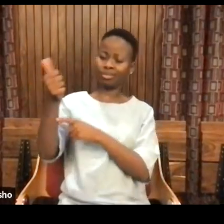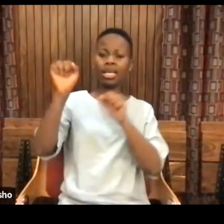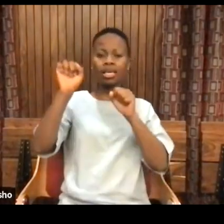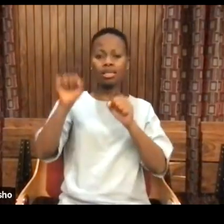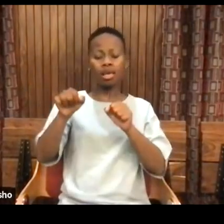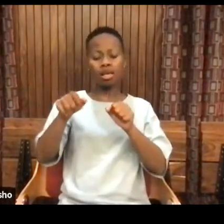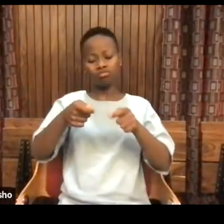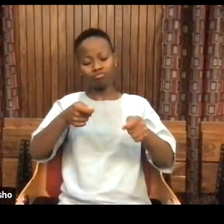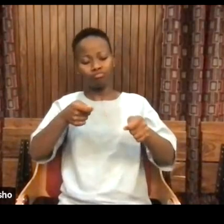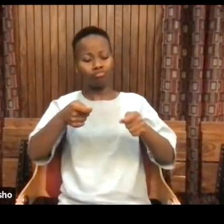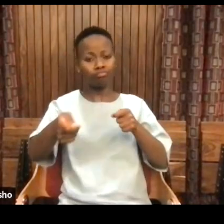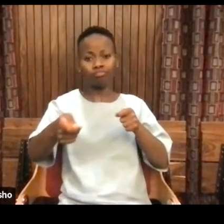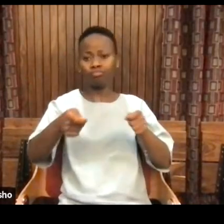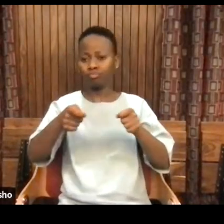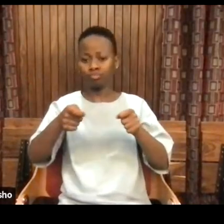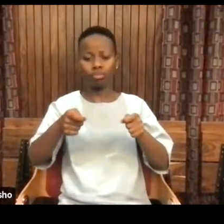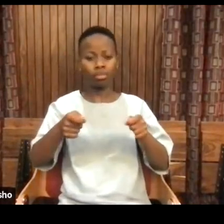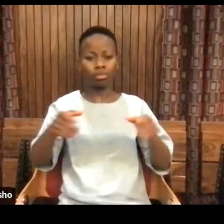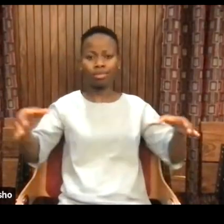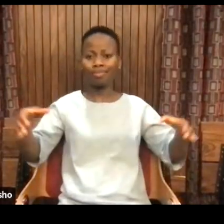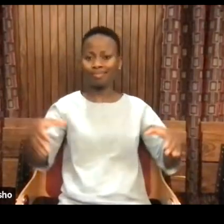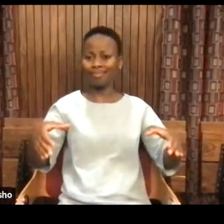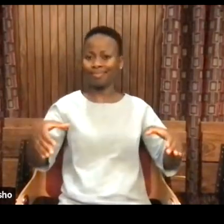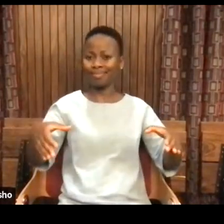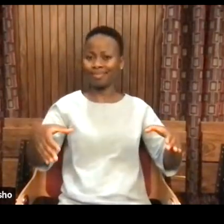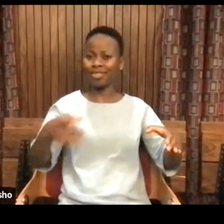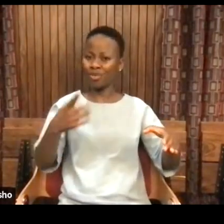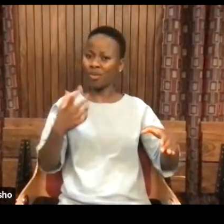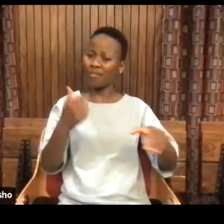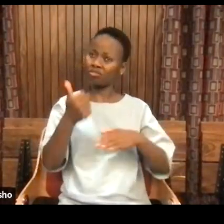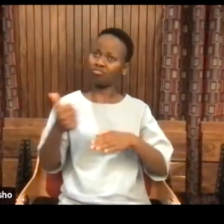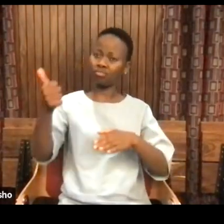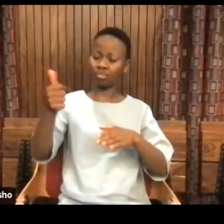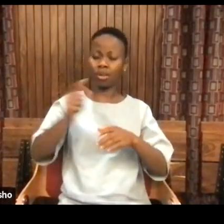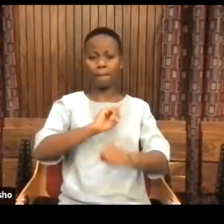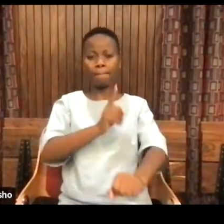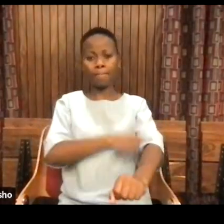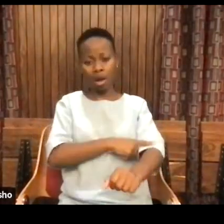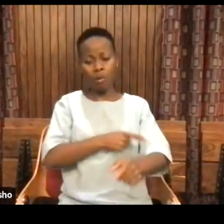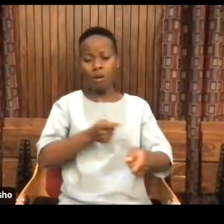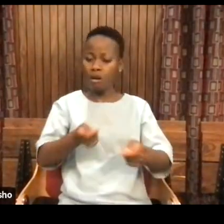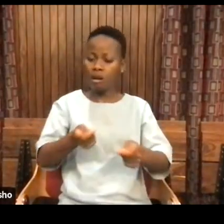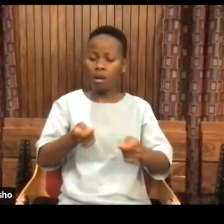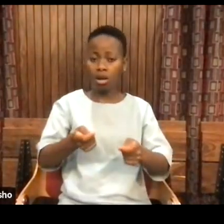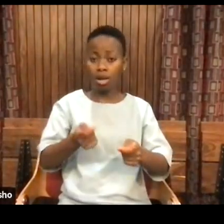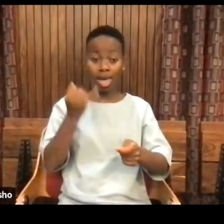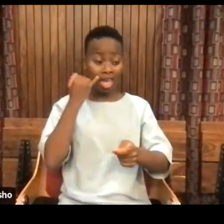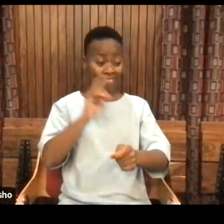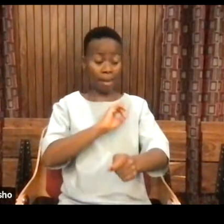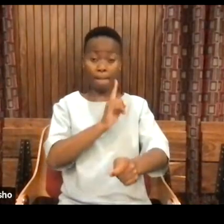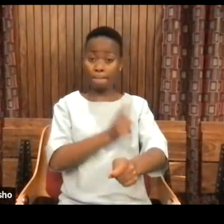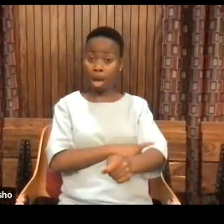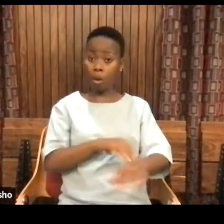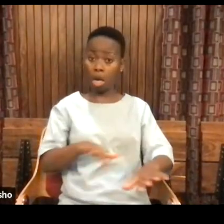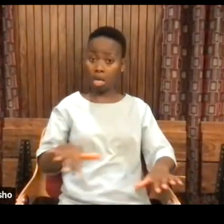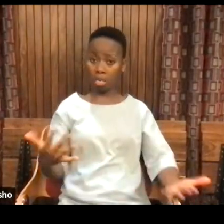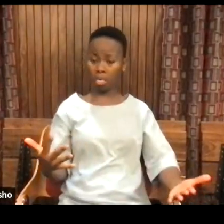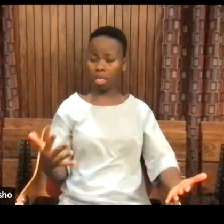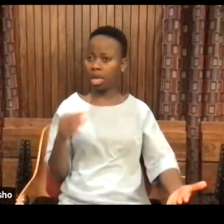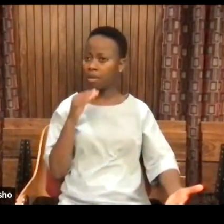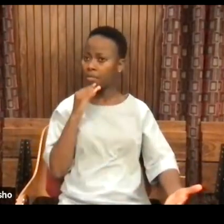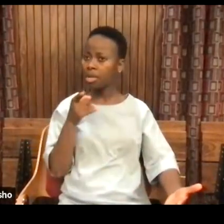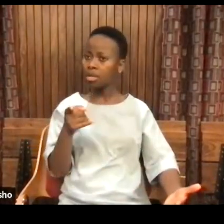the conditions of doing so. So power is. If you had no power, you couldn't get up this morning.